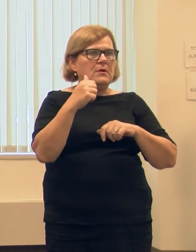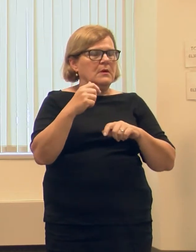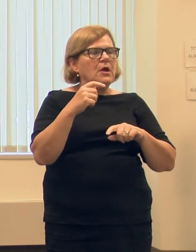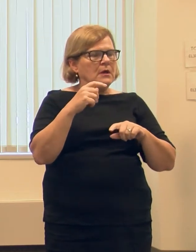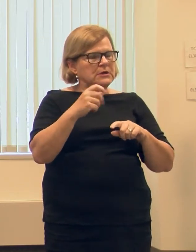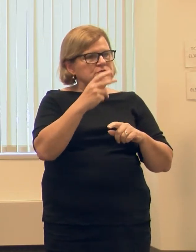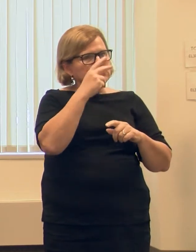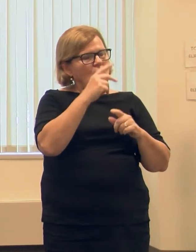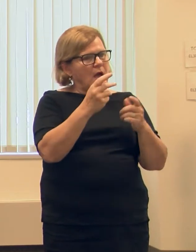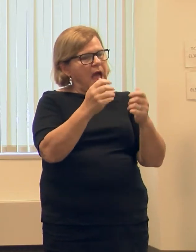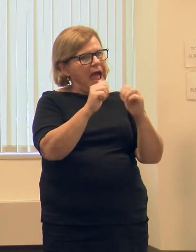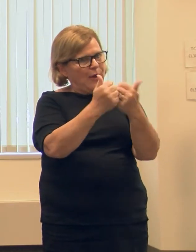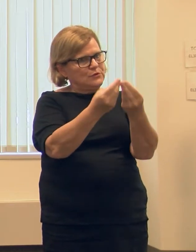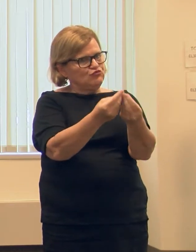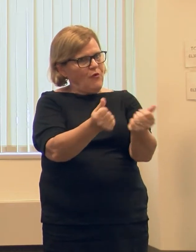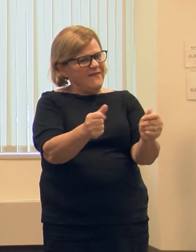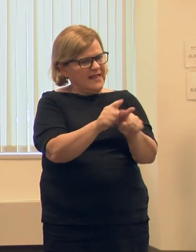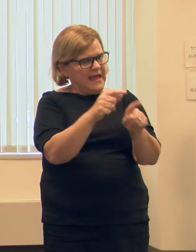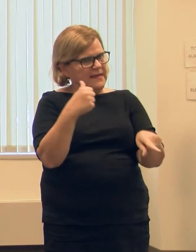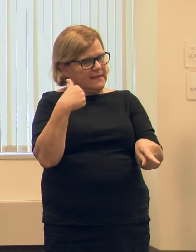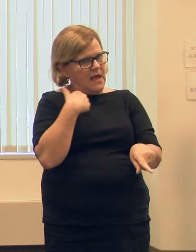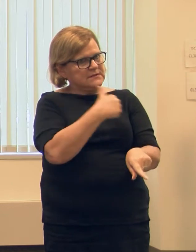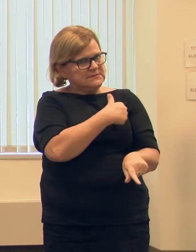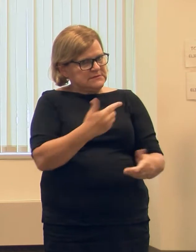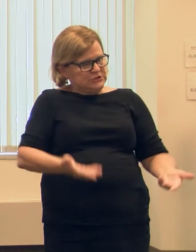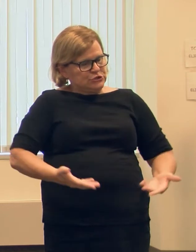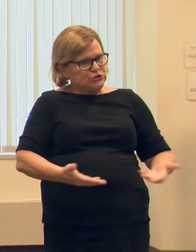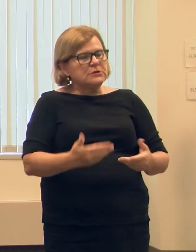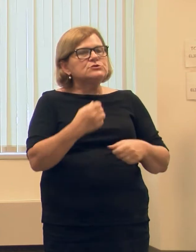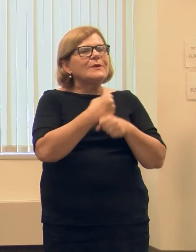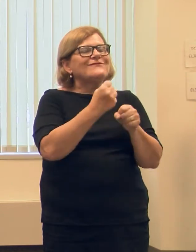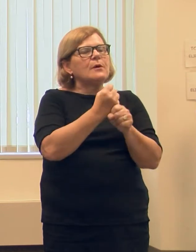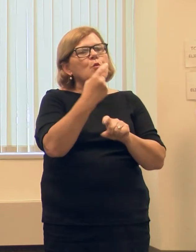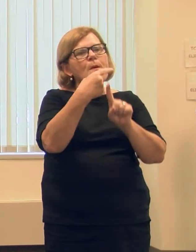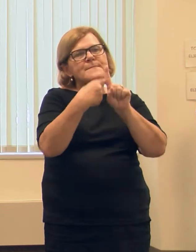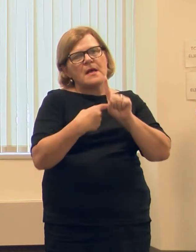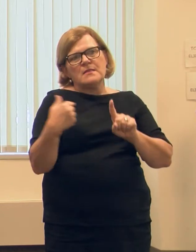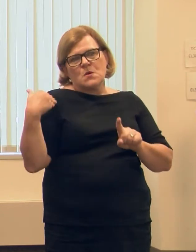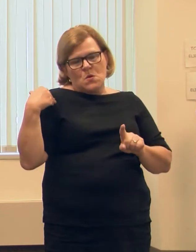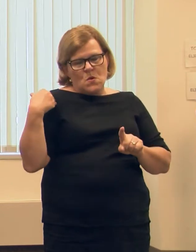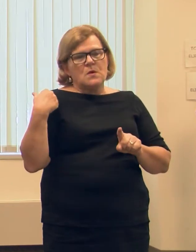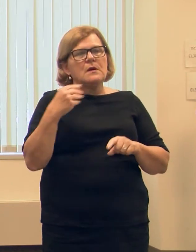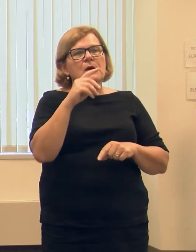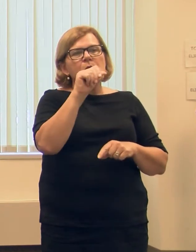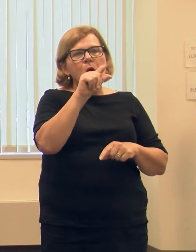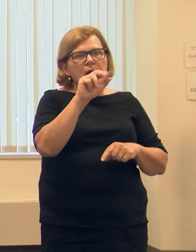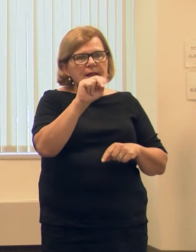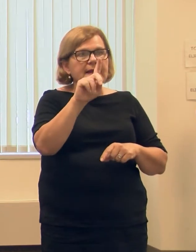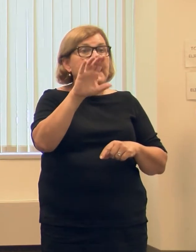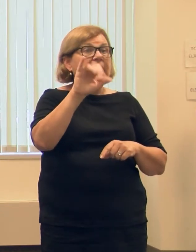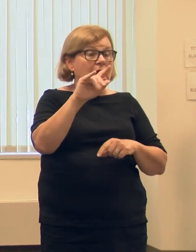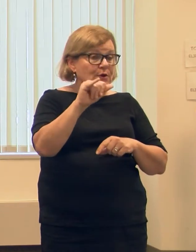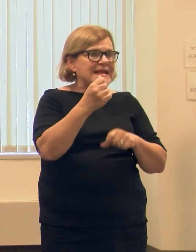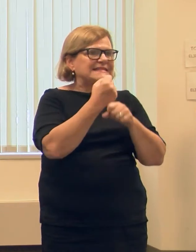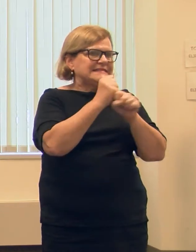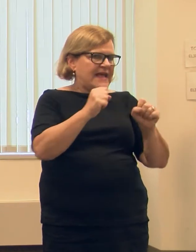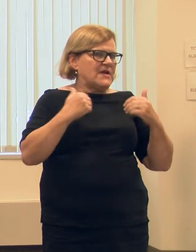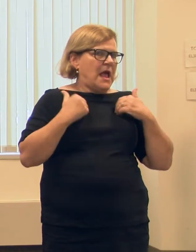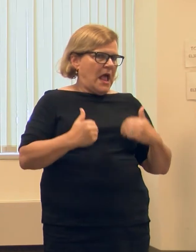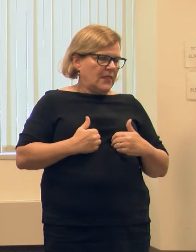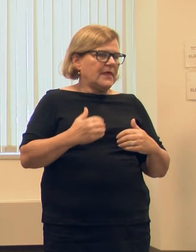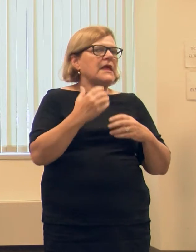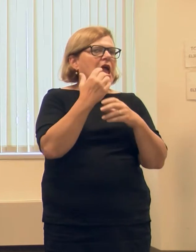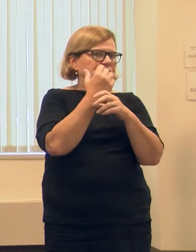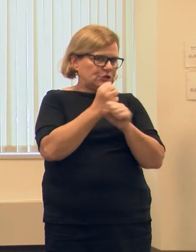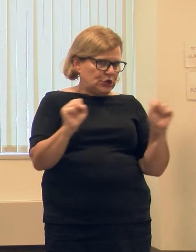lean into solving this problem. And so, we formed, a little over a month ago, the Oakland County Safe, Healthy, and